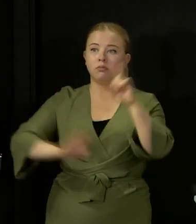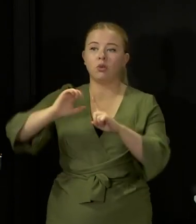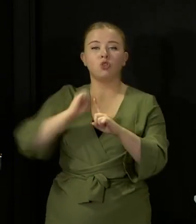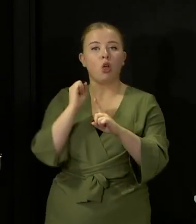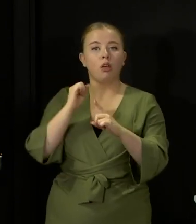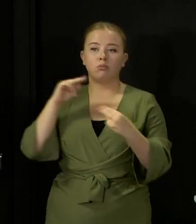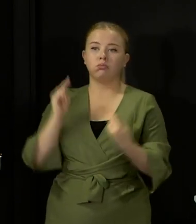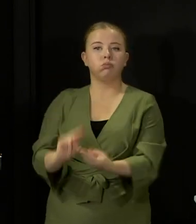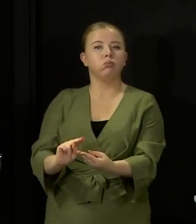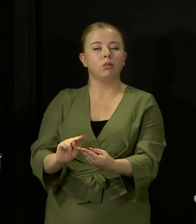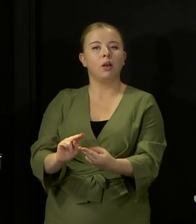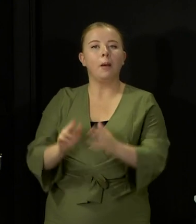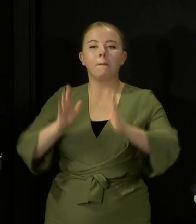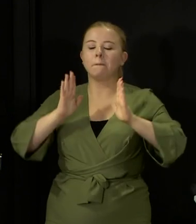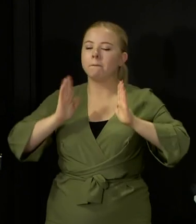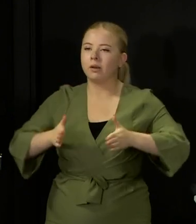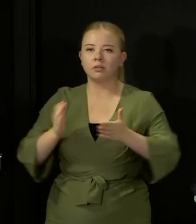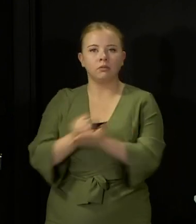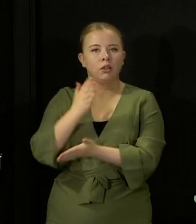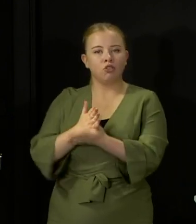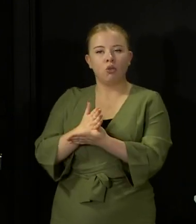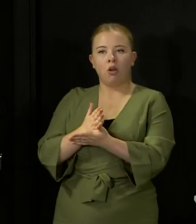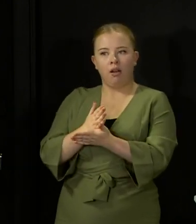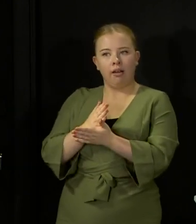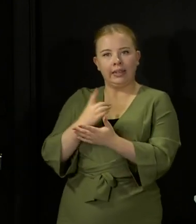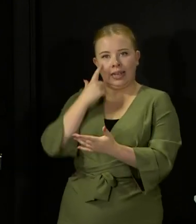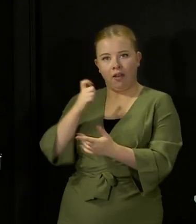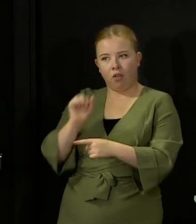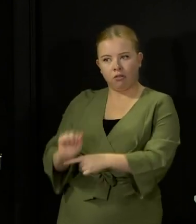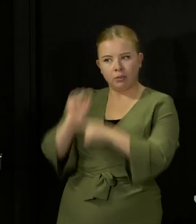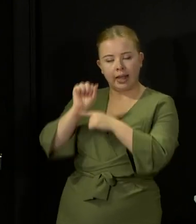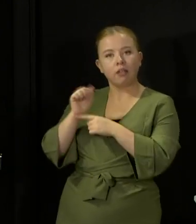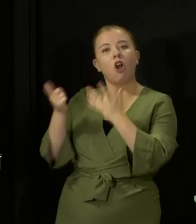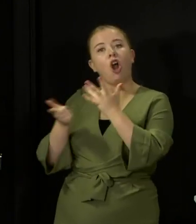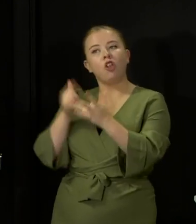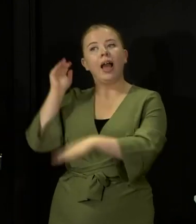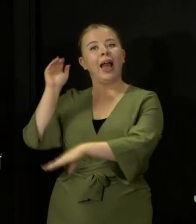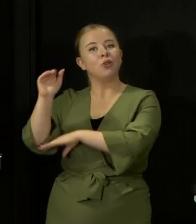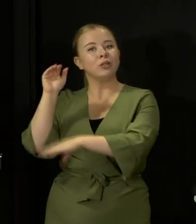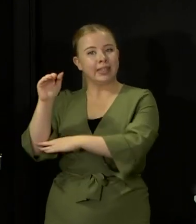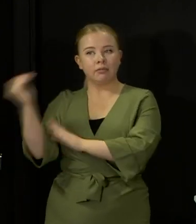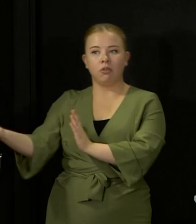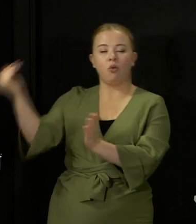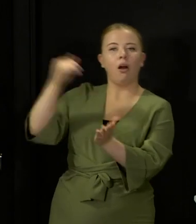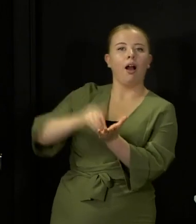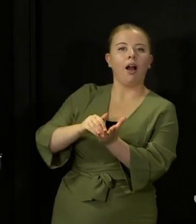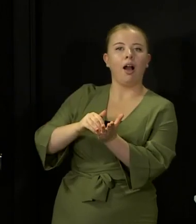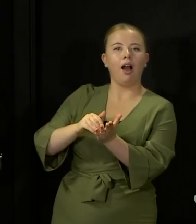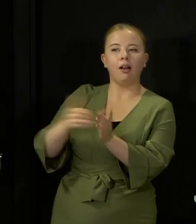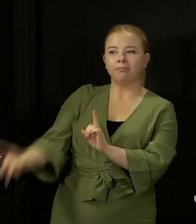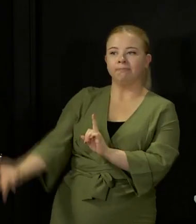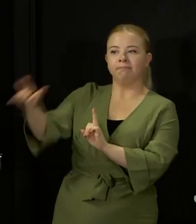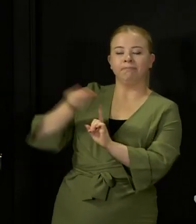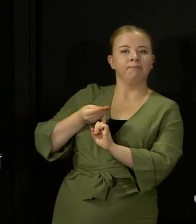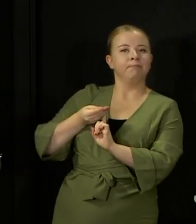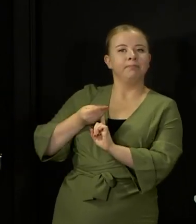to fall, we must guard against the risk of cases coming into the country from outside. So if necessary, the Scottish Government will